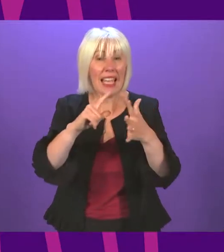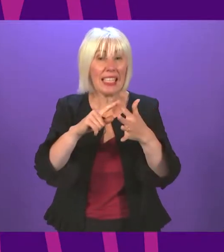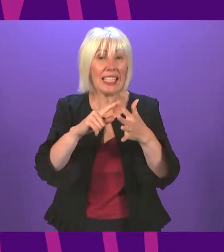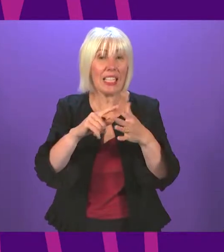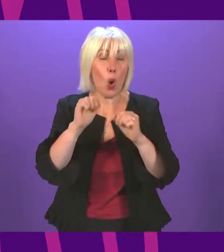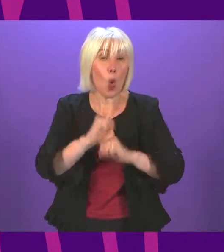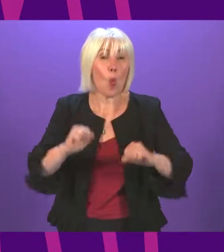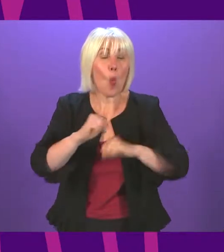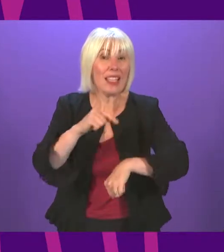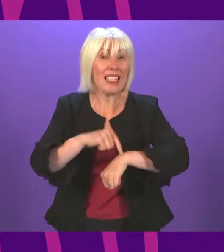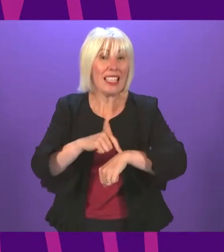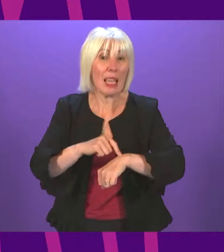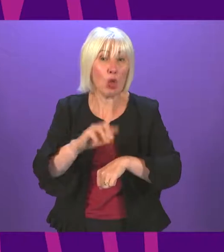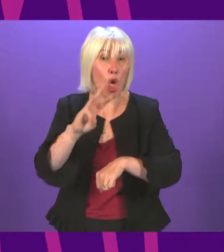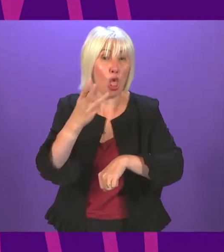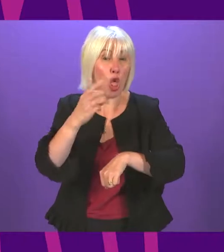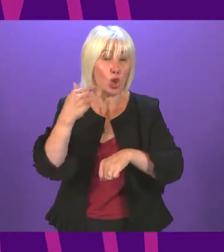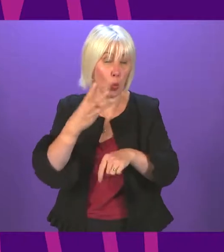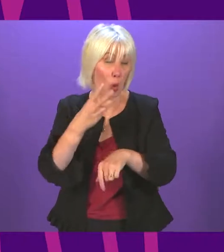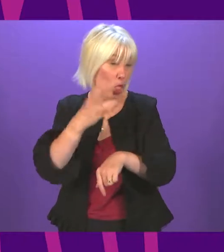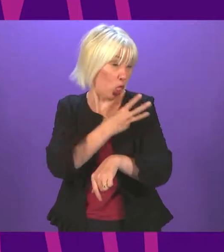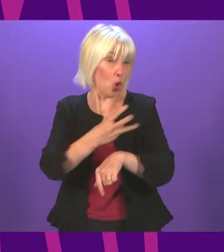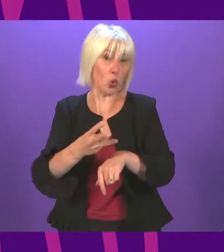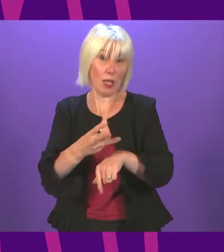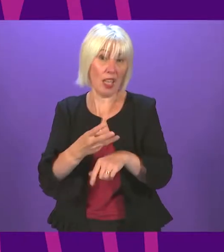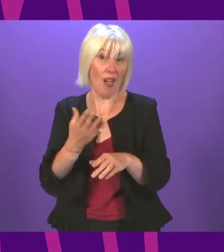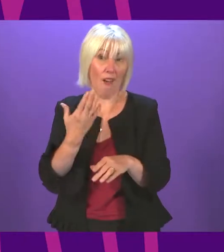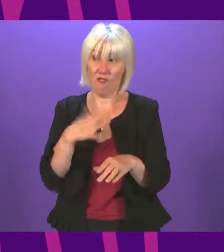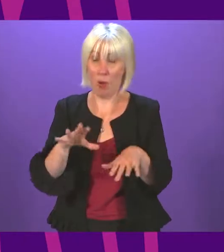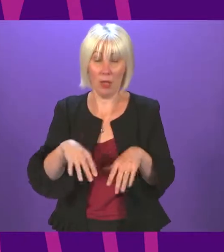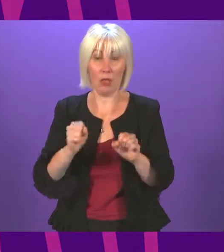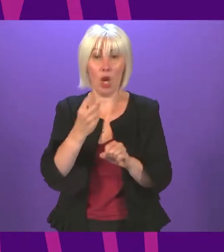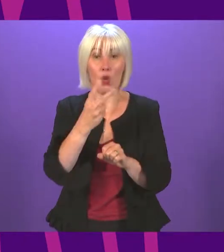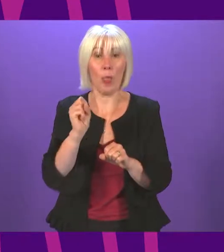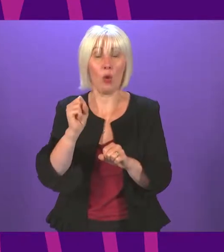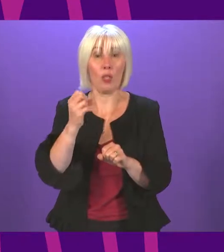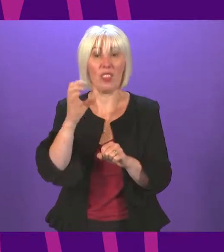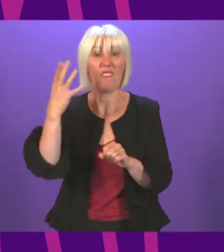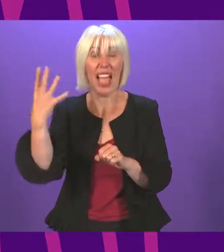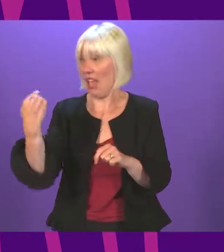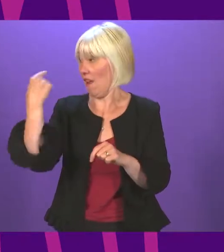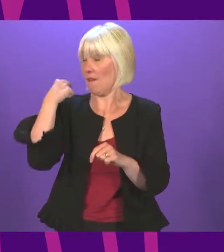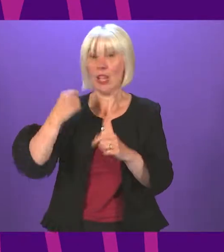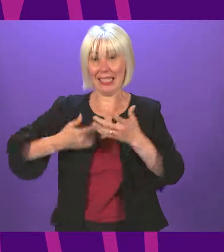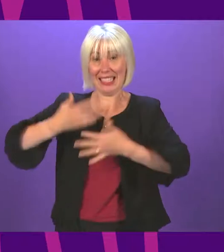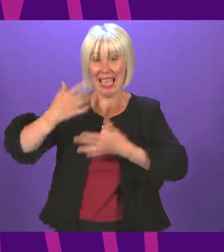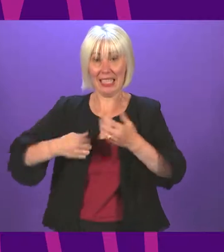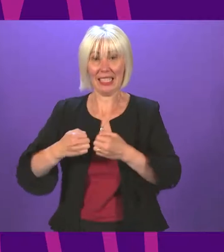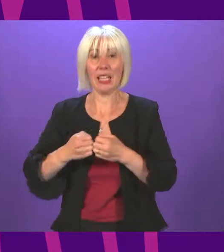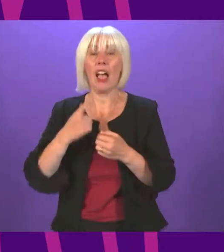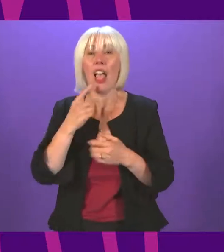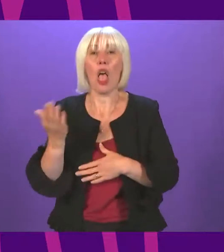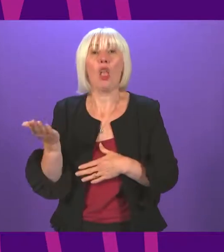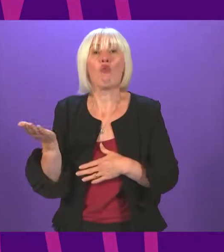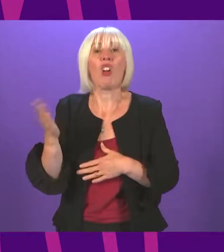in a row since the history of those stats being produced in 2005. And the recovery plan, when it did emerge, was barely